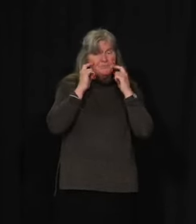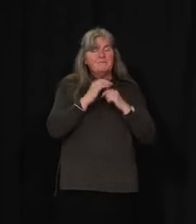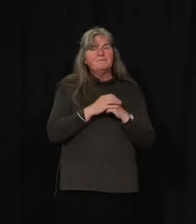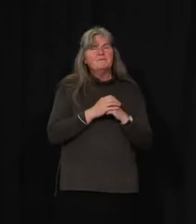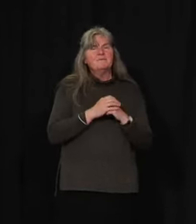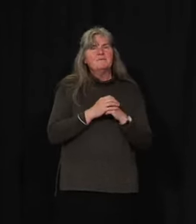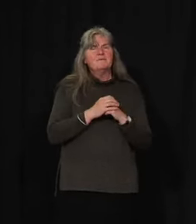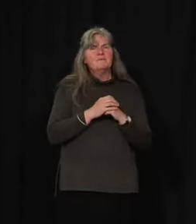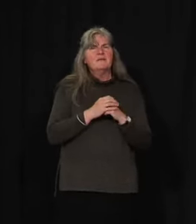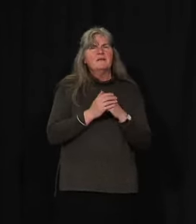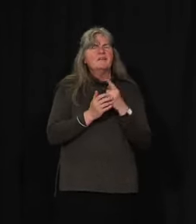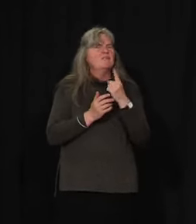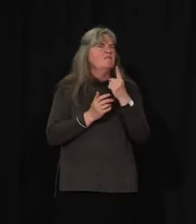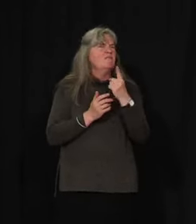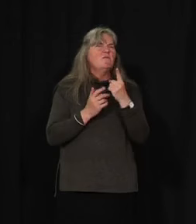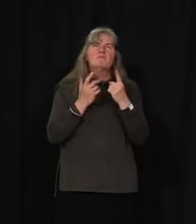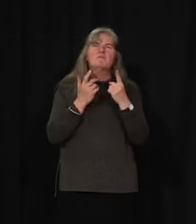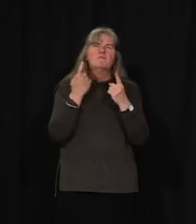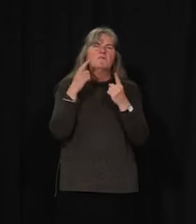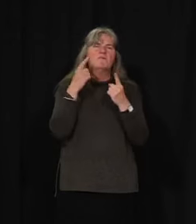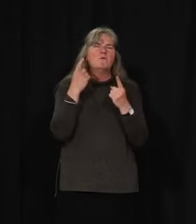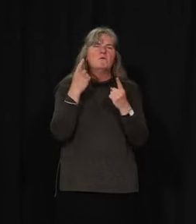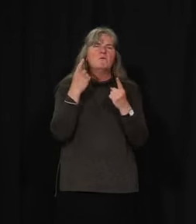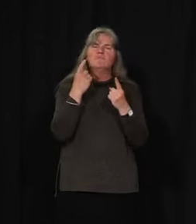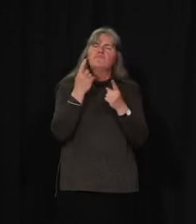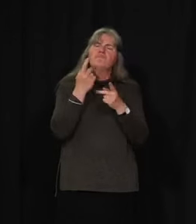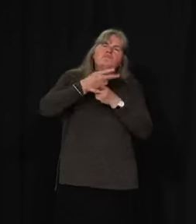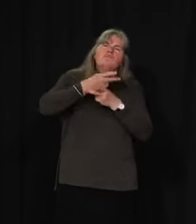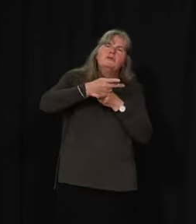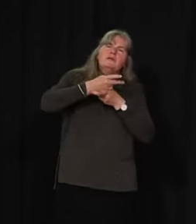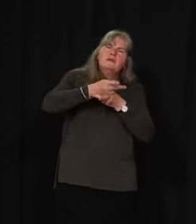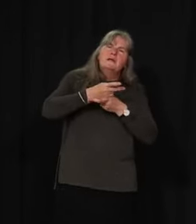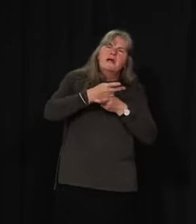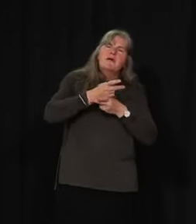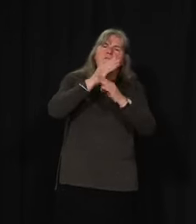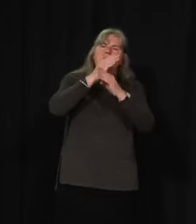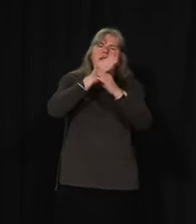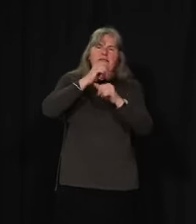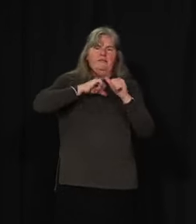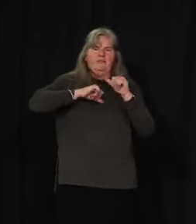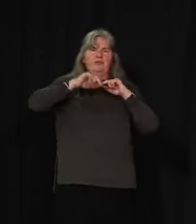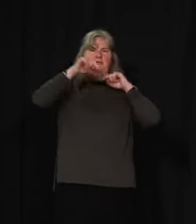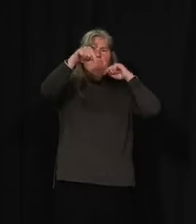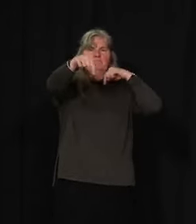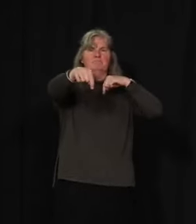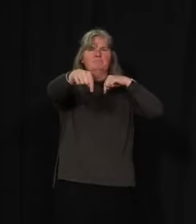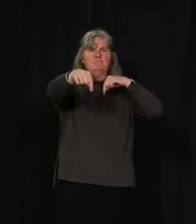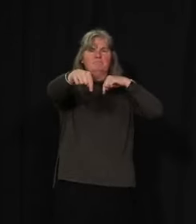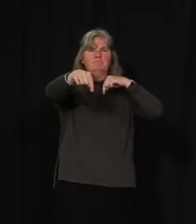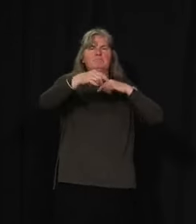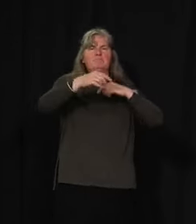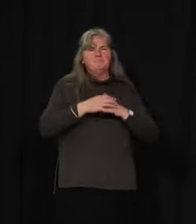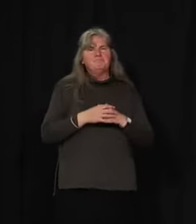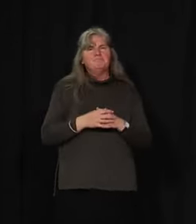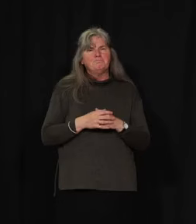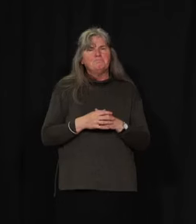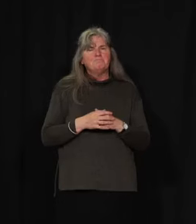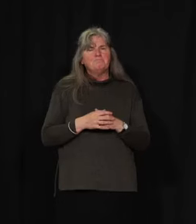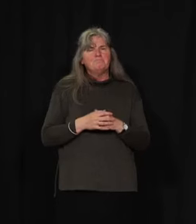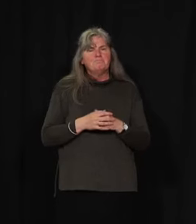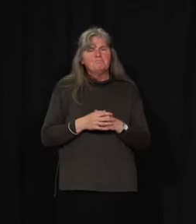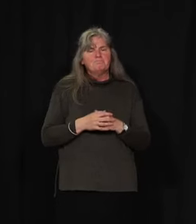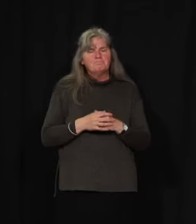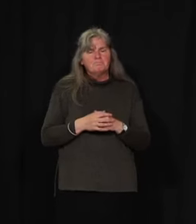just as an extra precaution and really to protect both the person providing the service